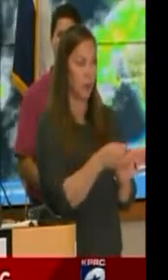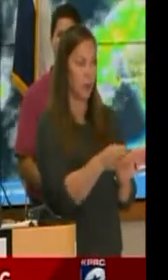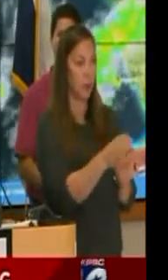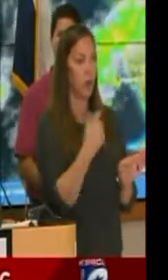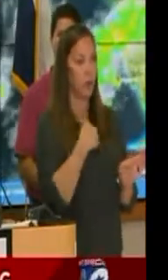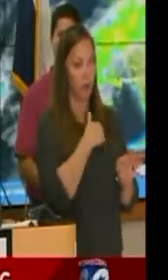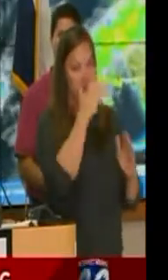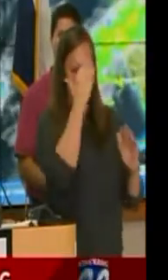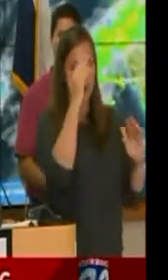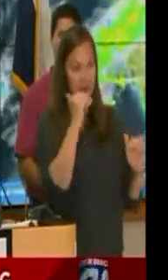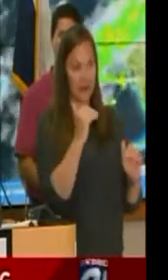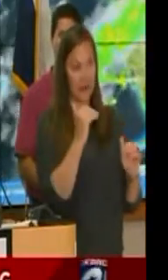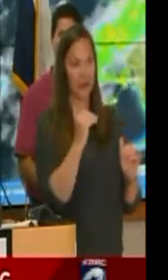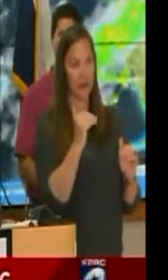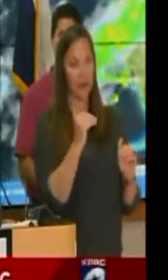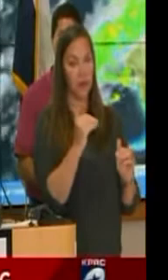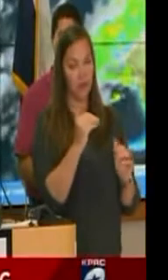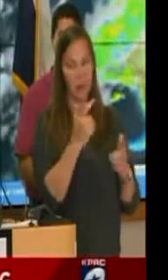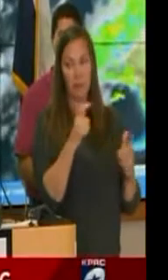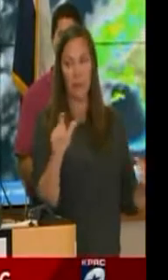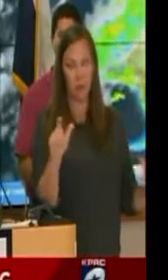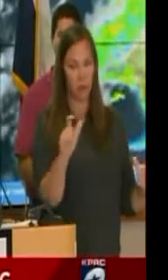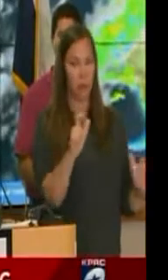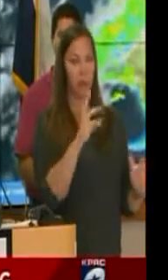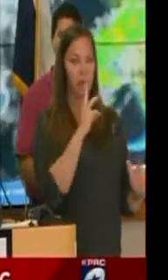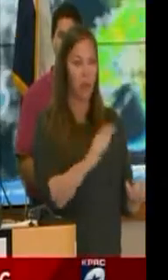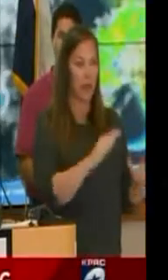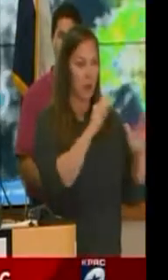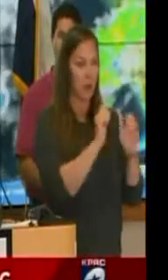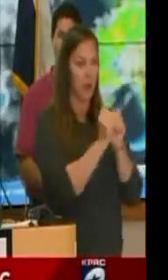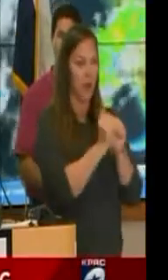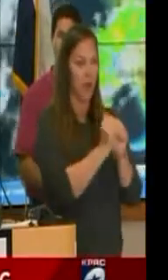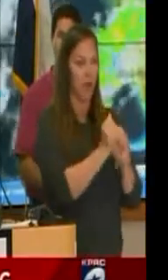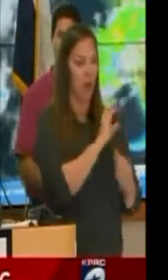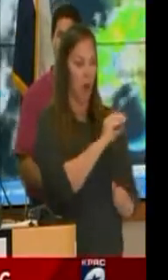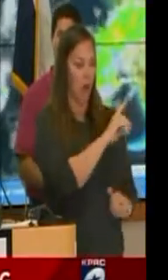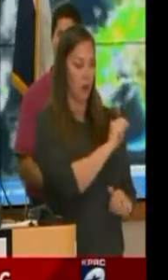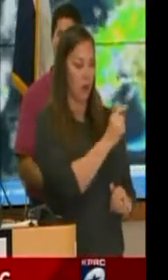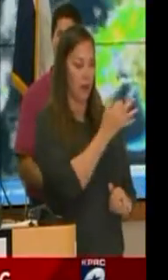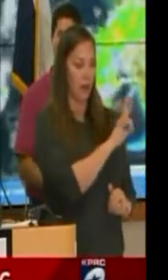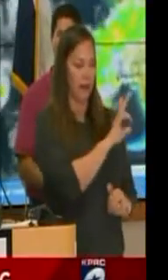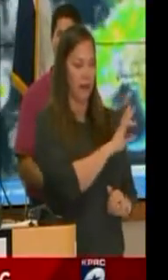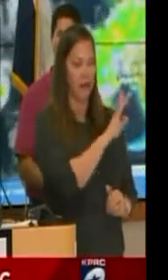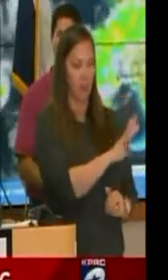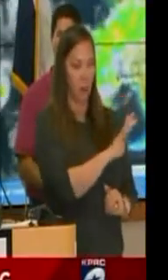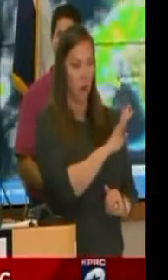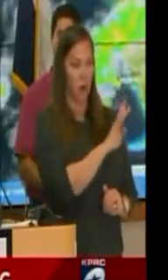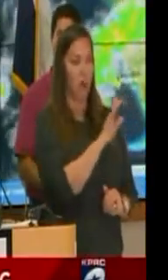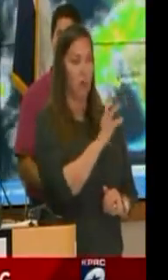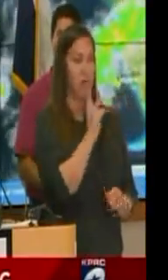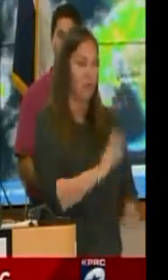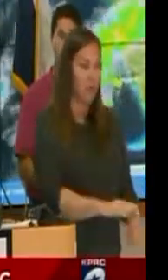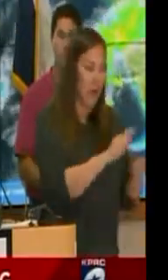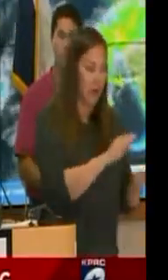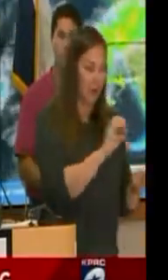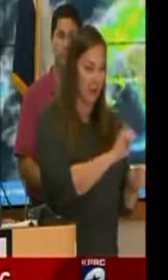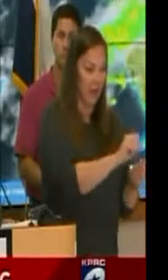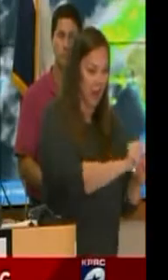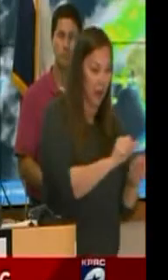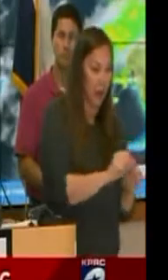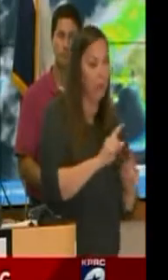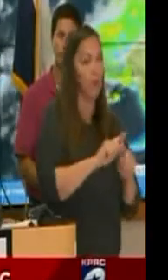record flooding on the West Fork of the San Jacinto River. We will rival the October 1994 flood. But I want to be clear